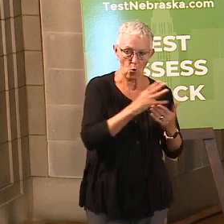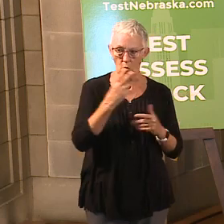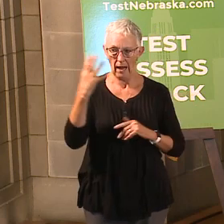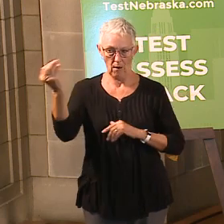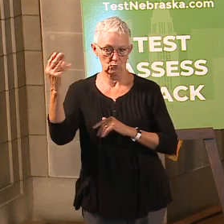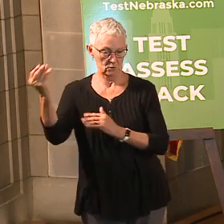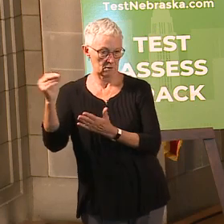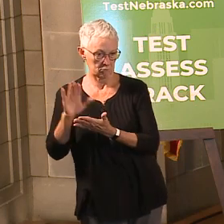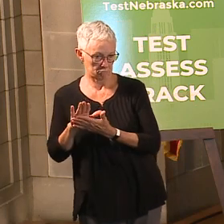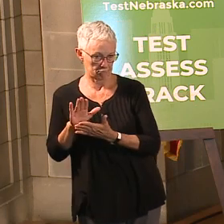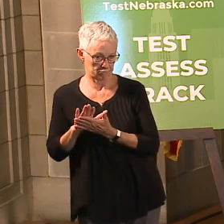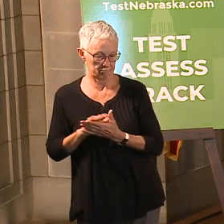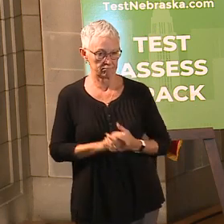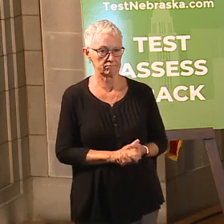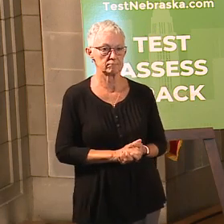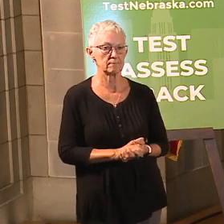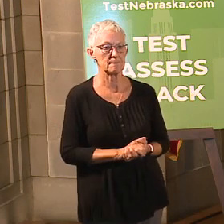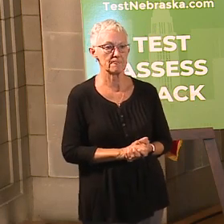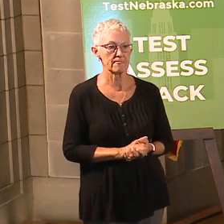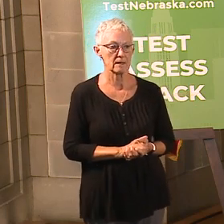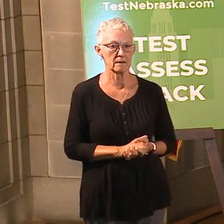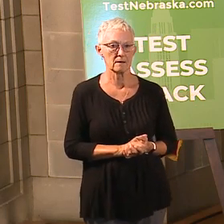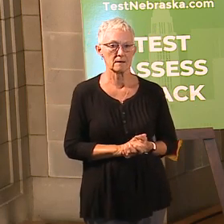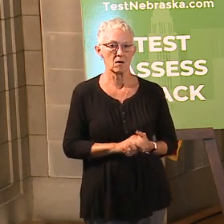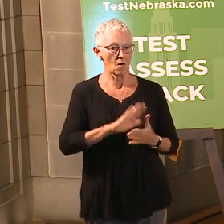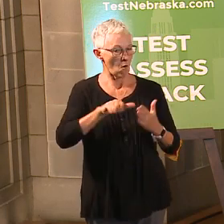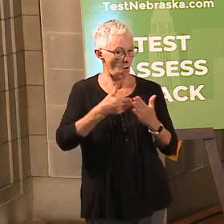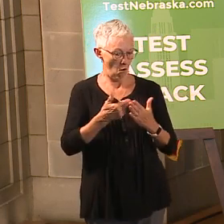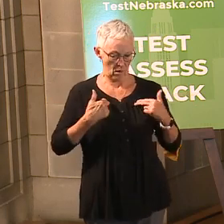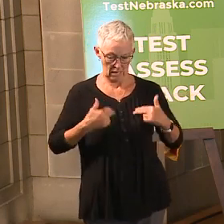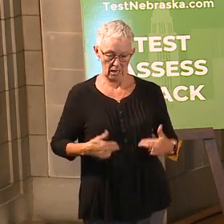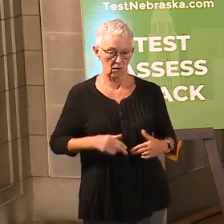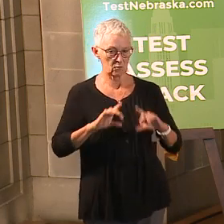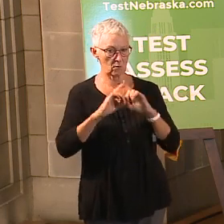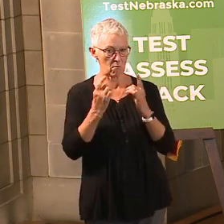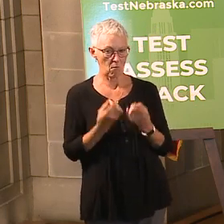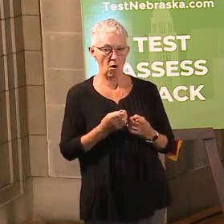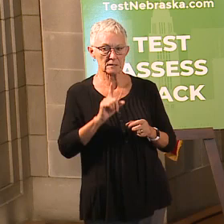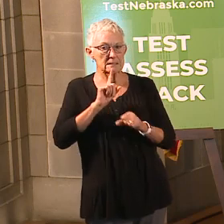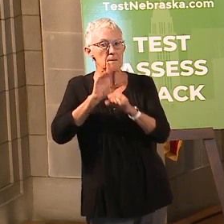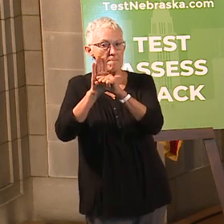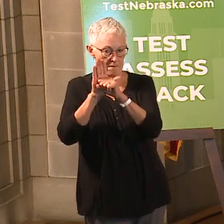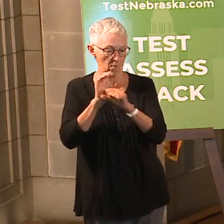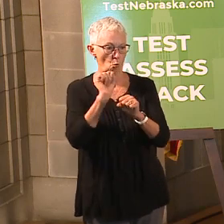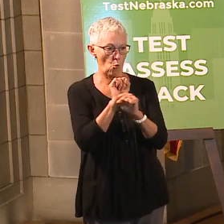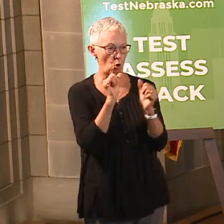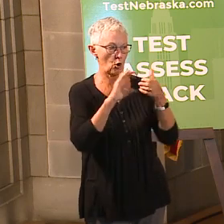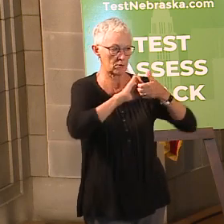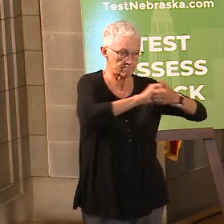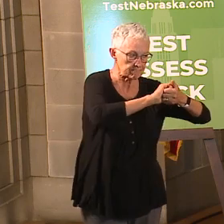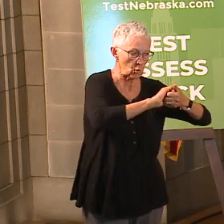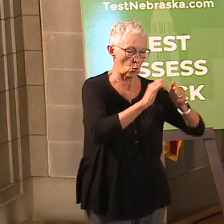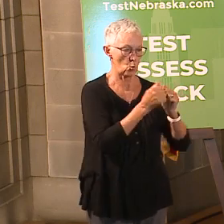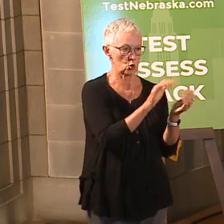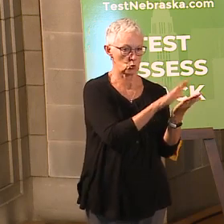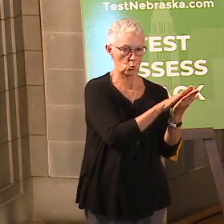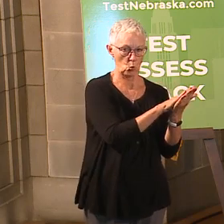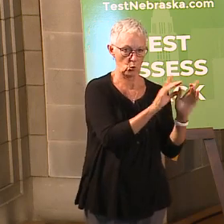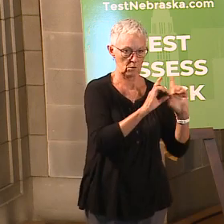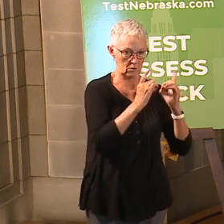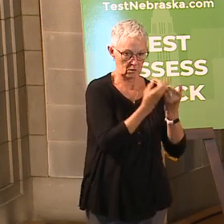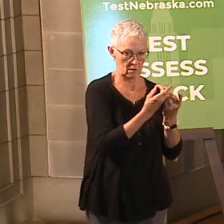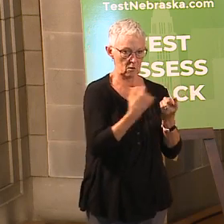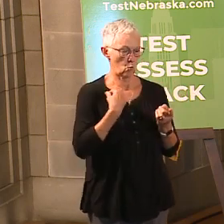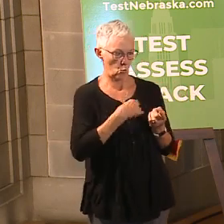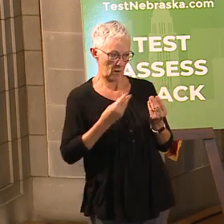Throughout the process, local health departments remain committed to working closely with school districts in their jurisdictions. We will continue providing guidance